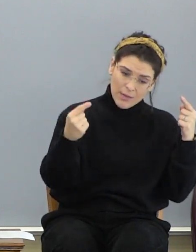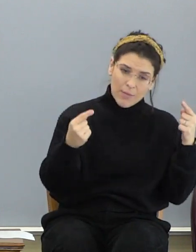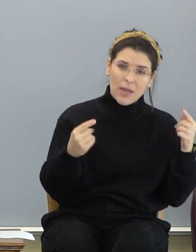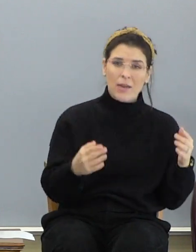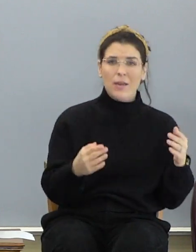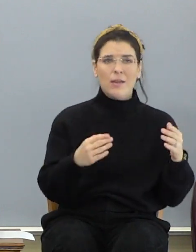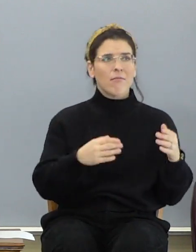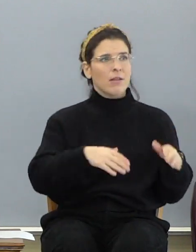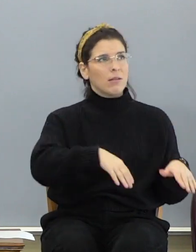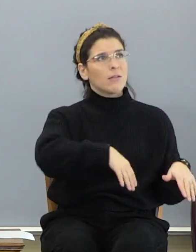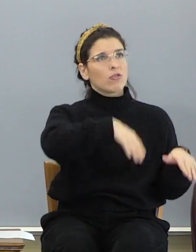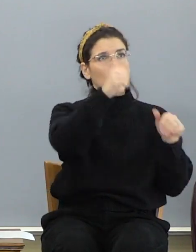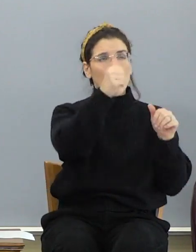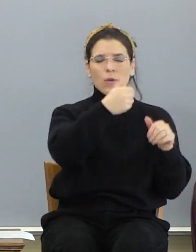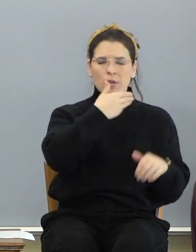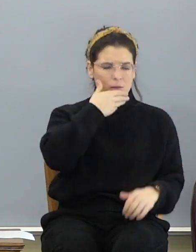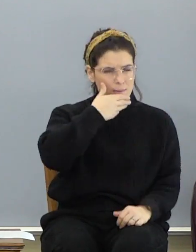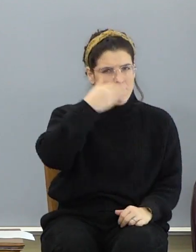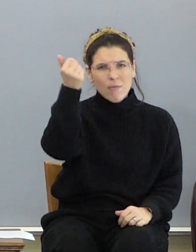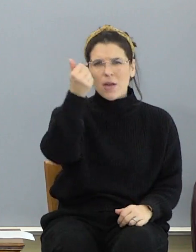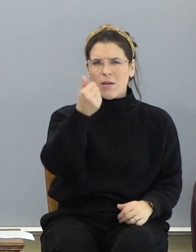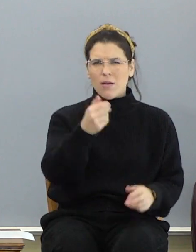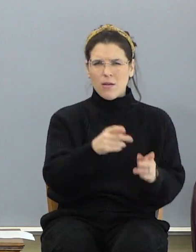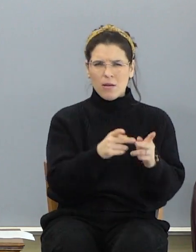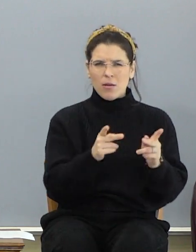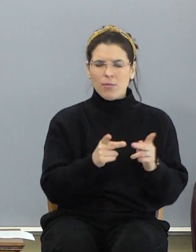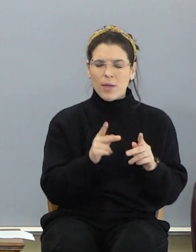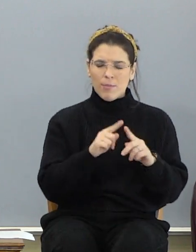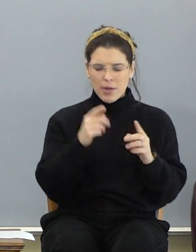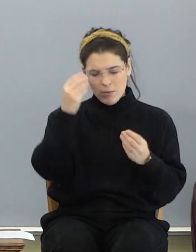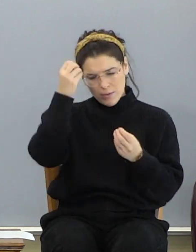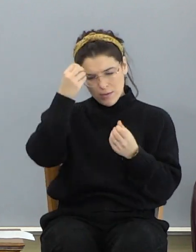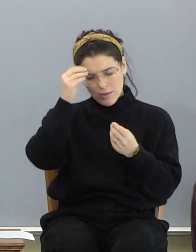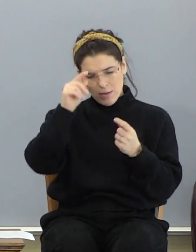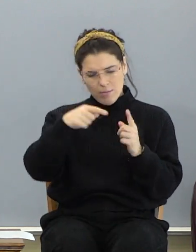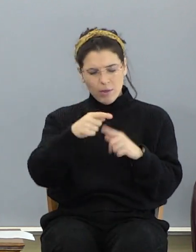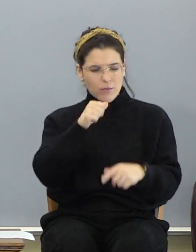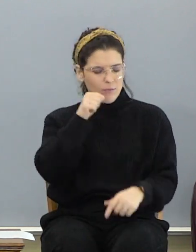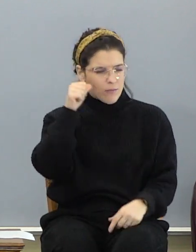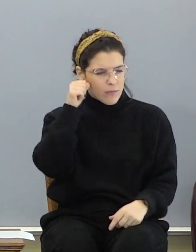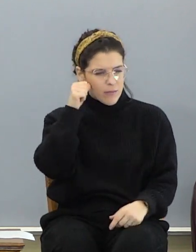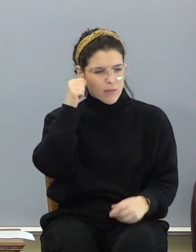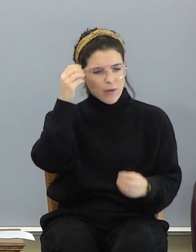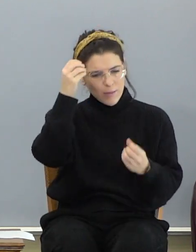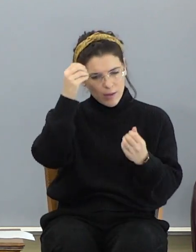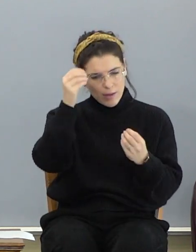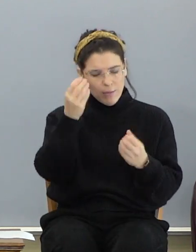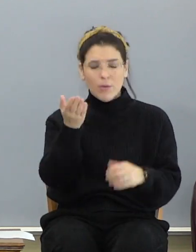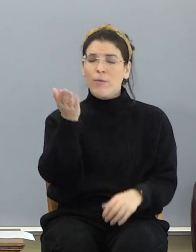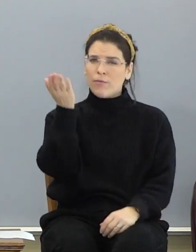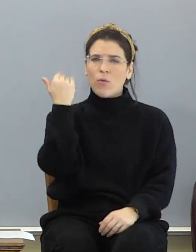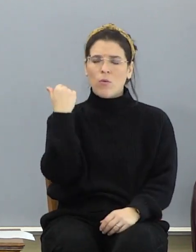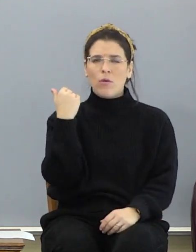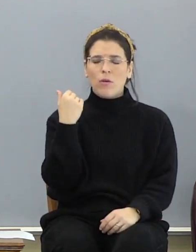into something far better. And as I was thinking about it yesterday, and I thought about this before,